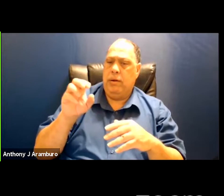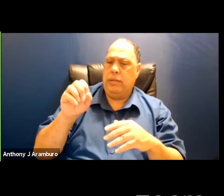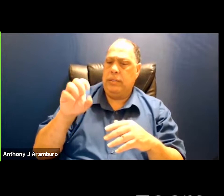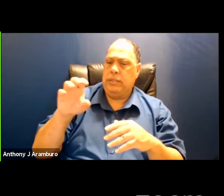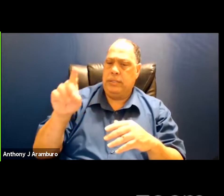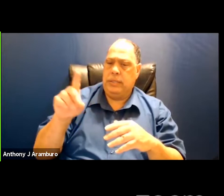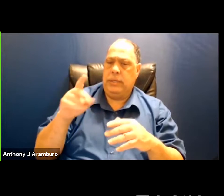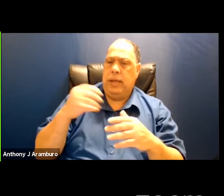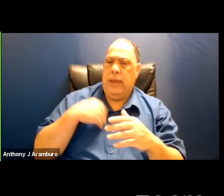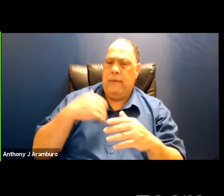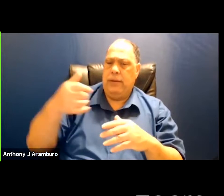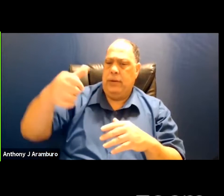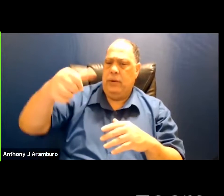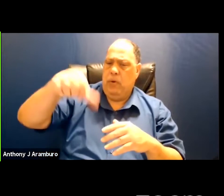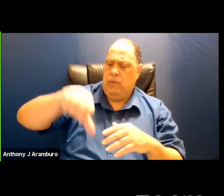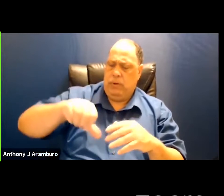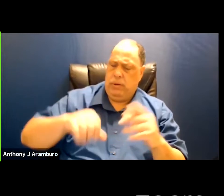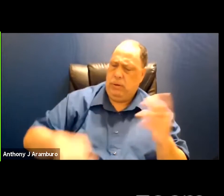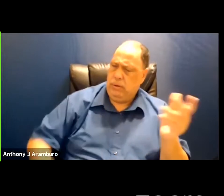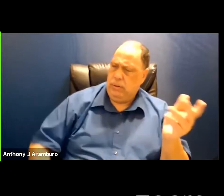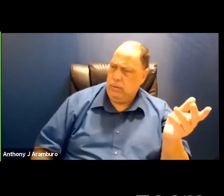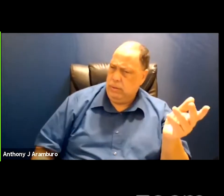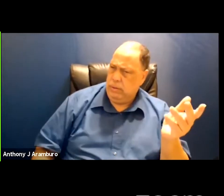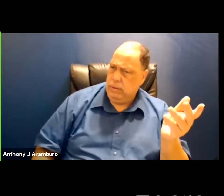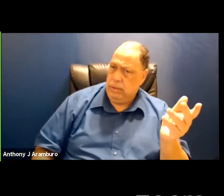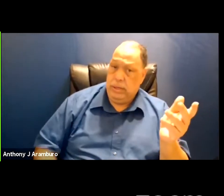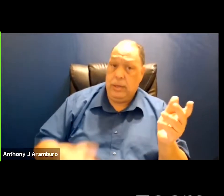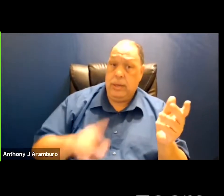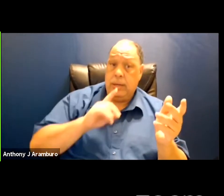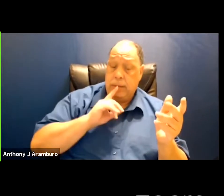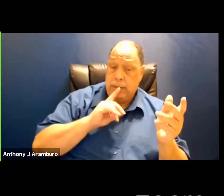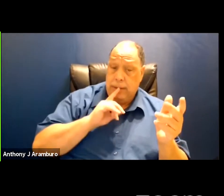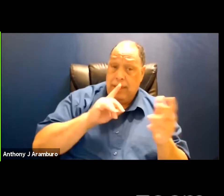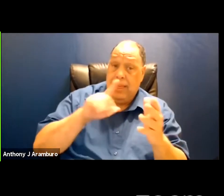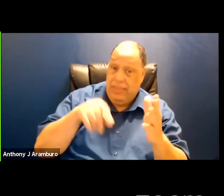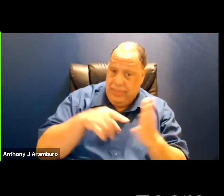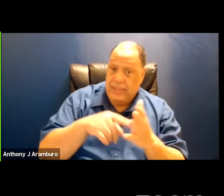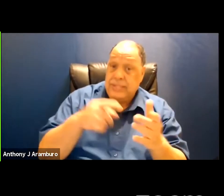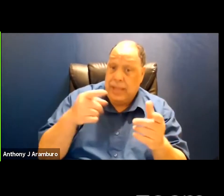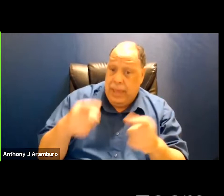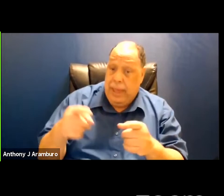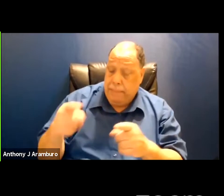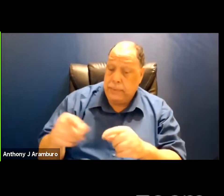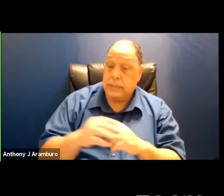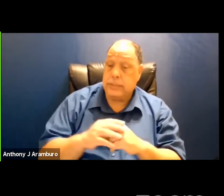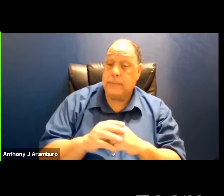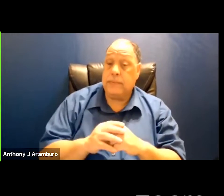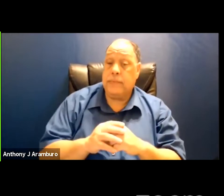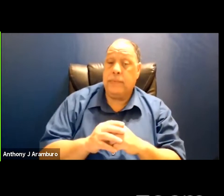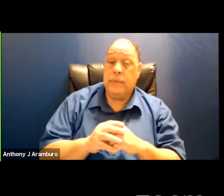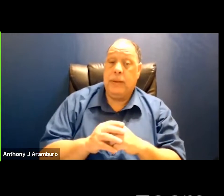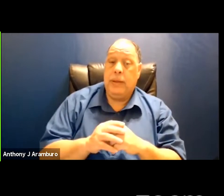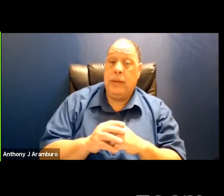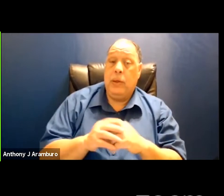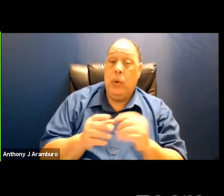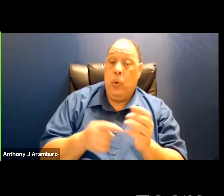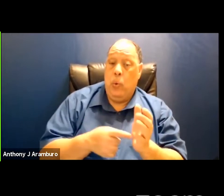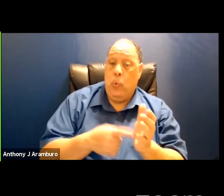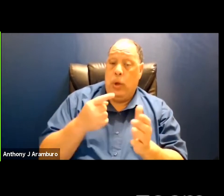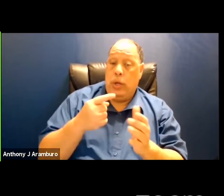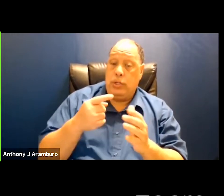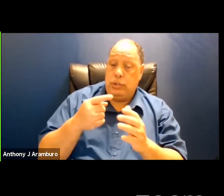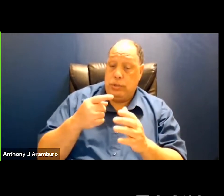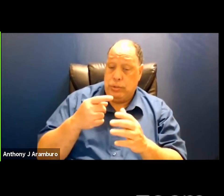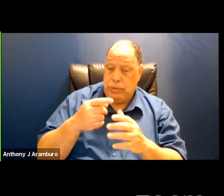overturned and incredibly this happens so there's actually once you dig through all